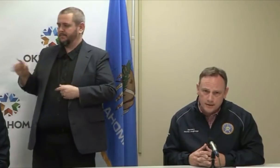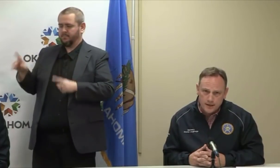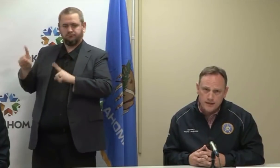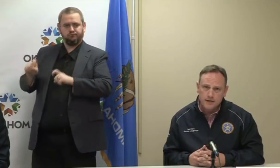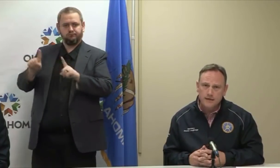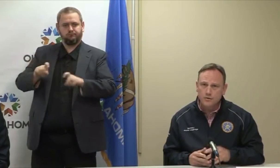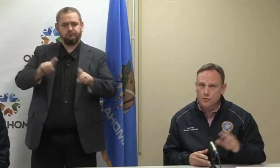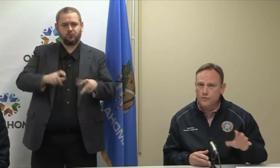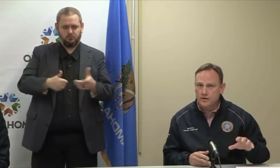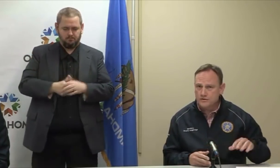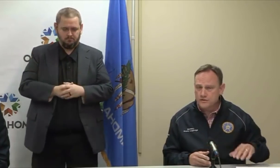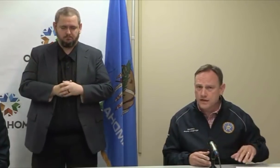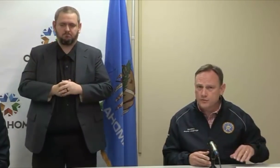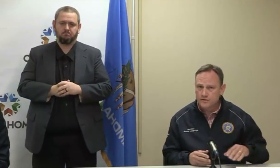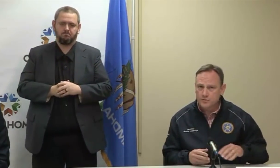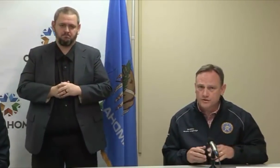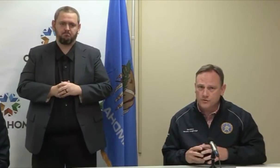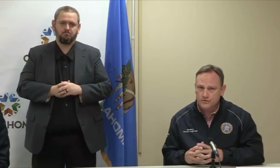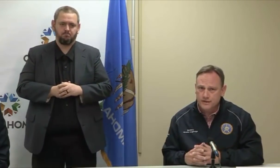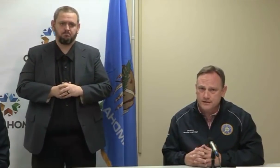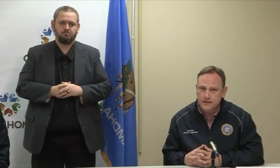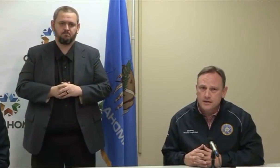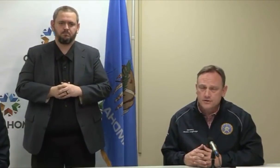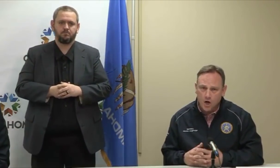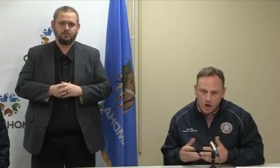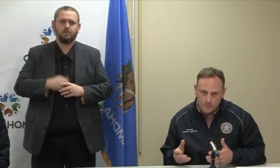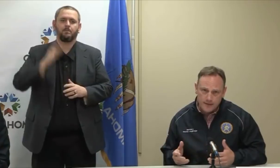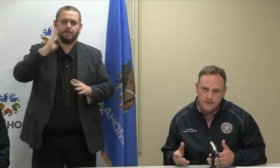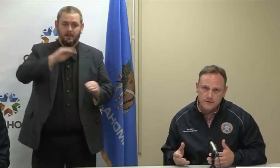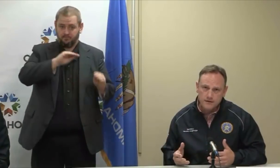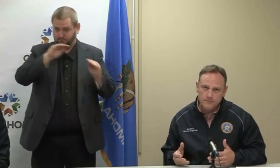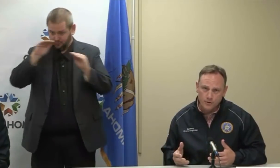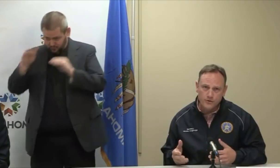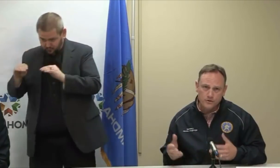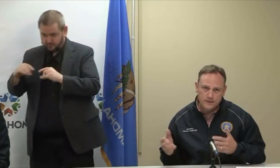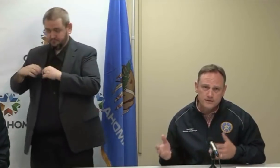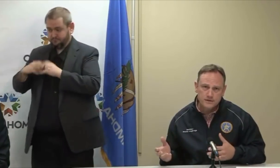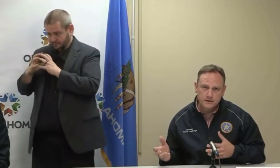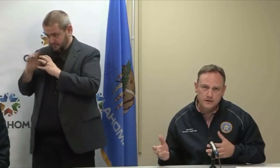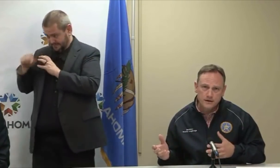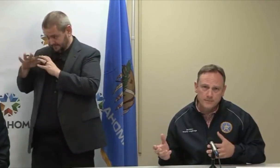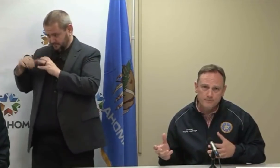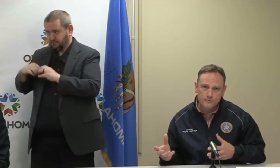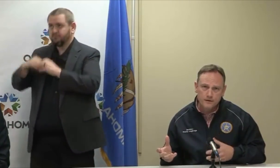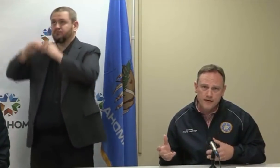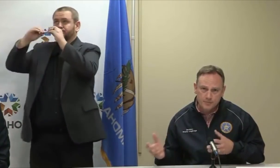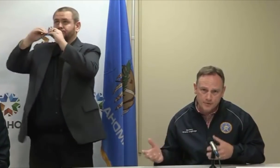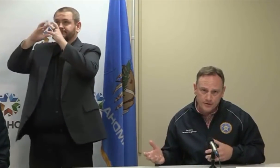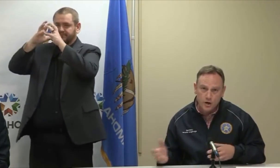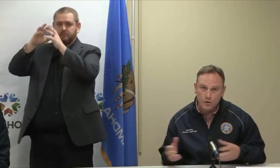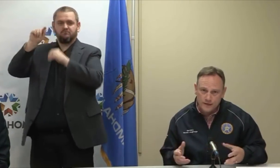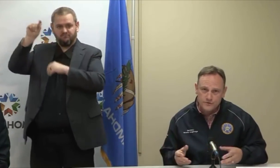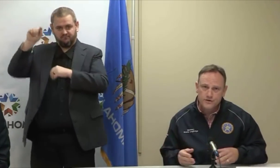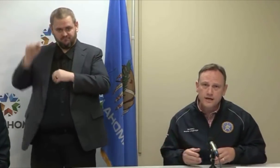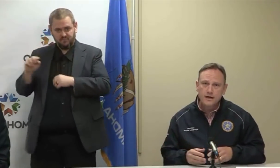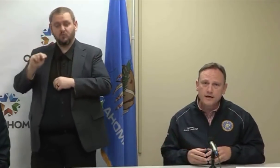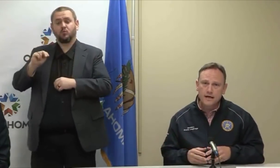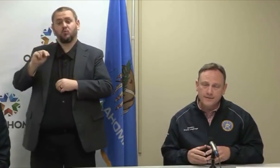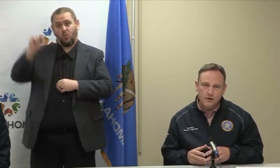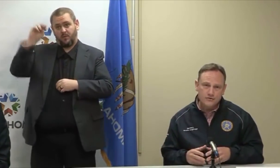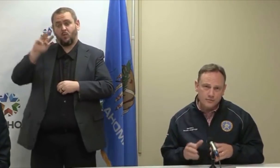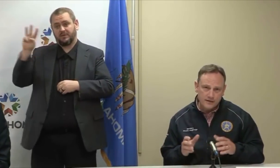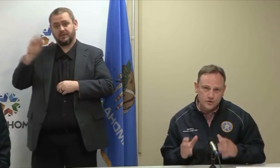be appearing again in the northwest and southwest parts of our state to augment both our testing capability, our reach,